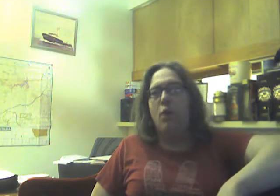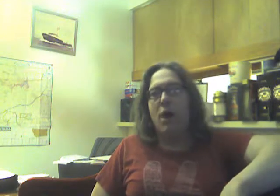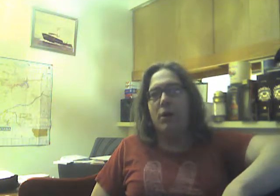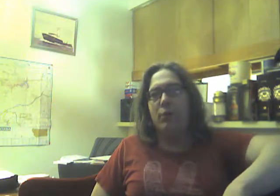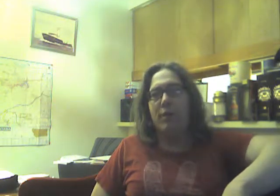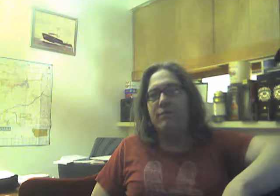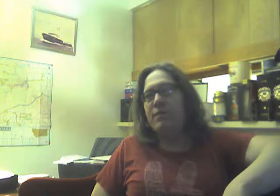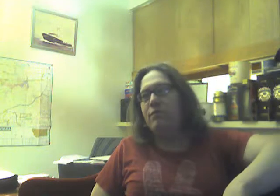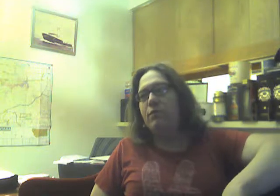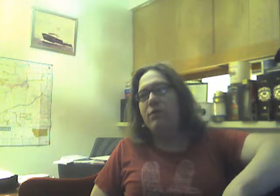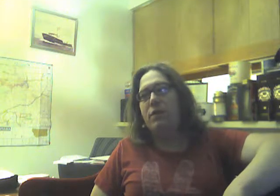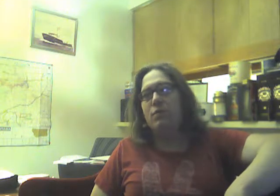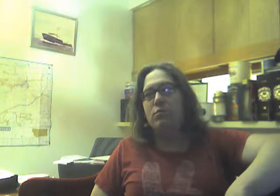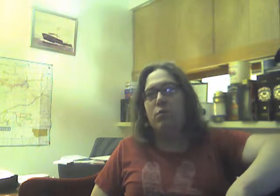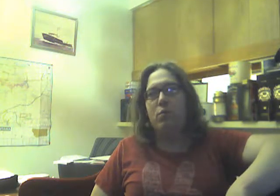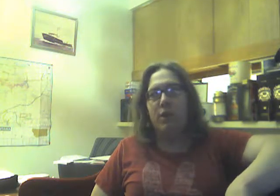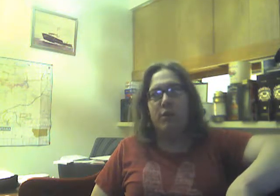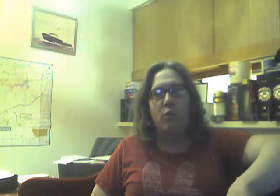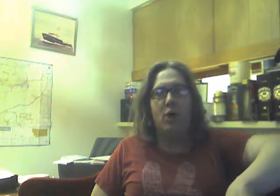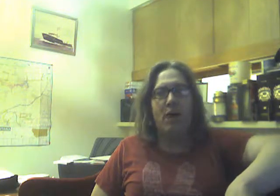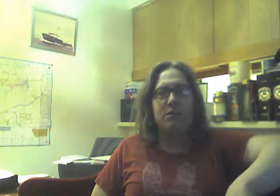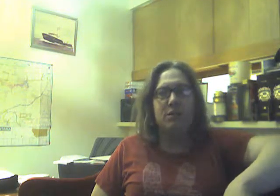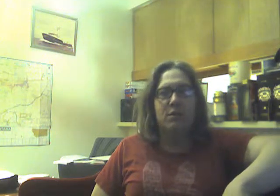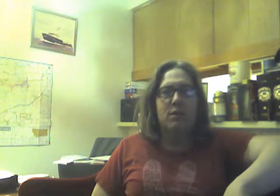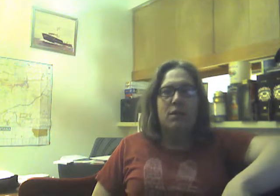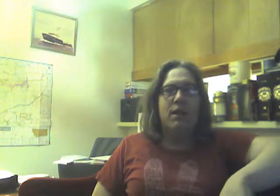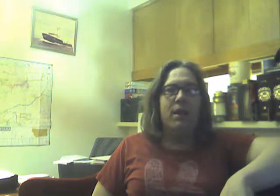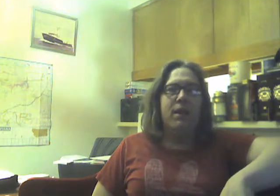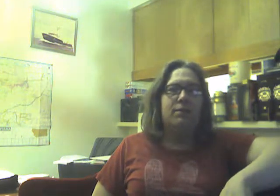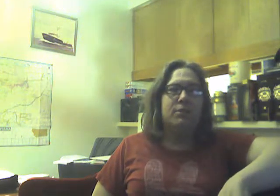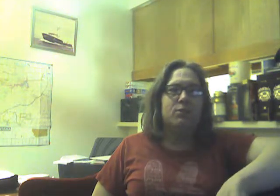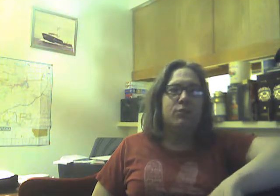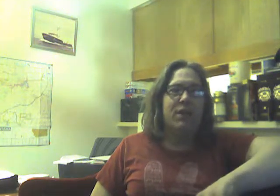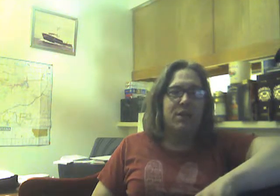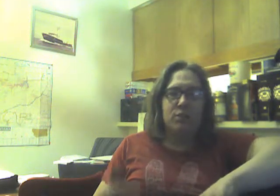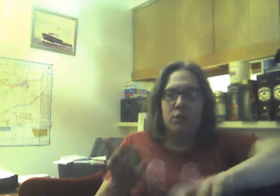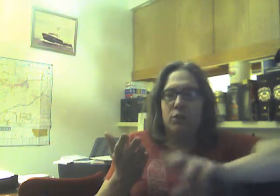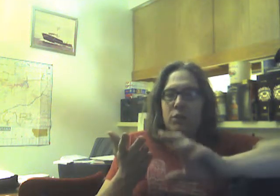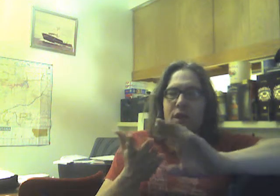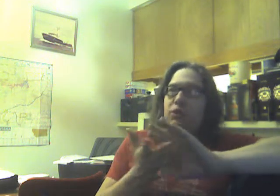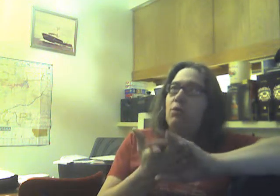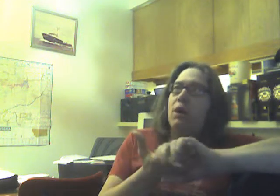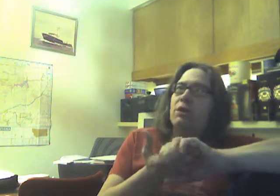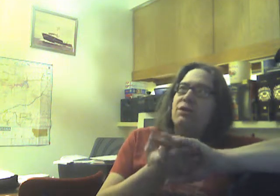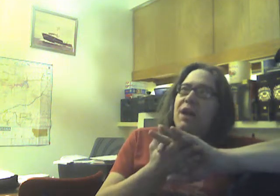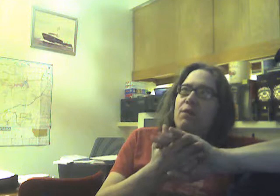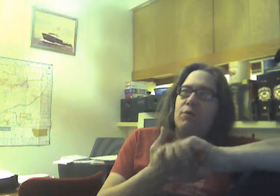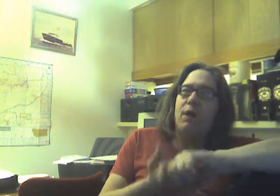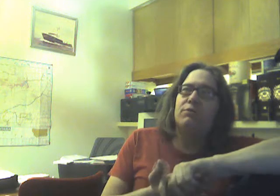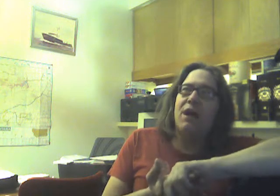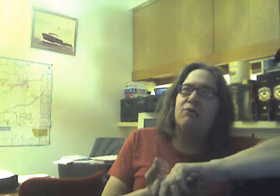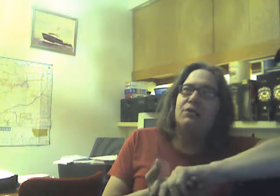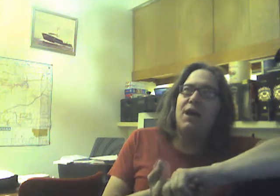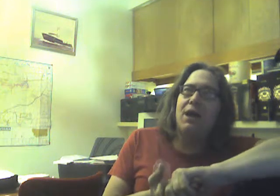Wild. We have several videos we wanted to watch and since we got done early, I do want to say when I was outside